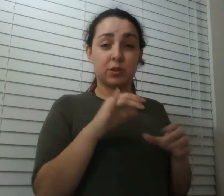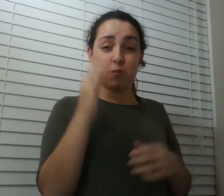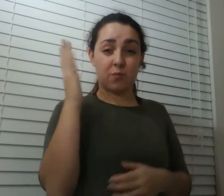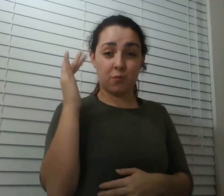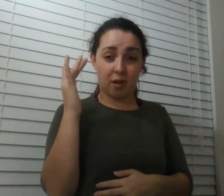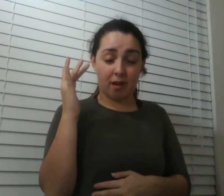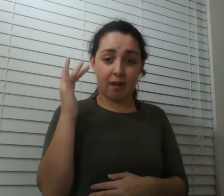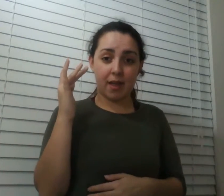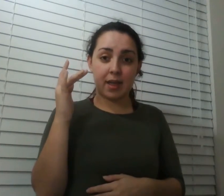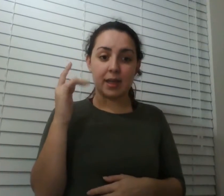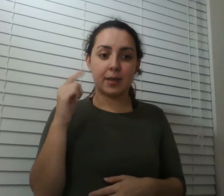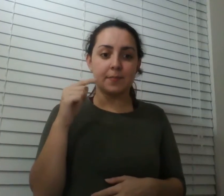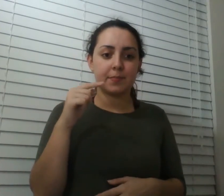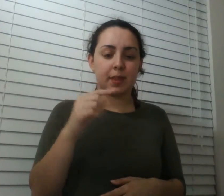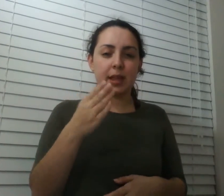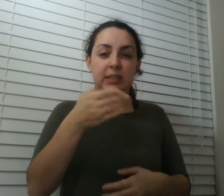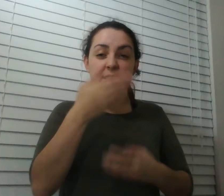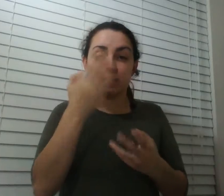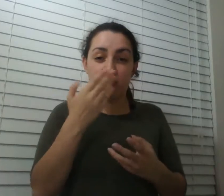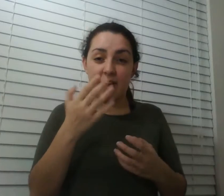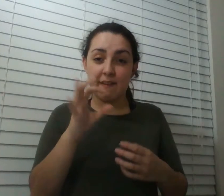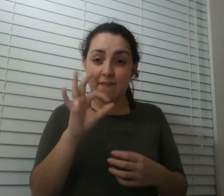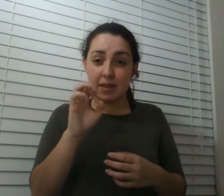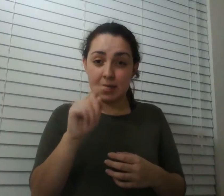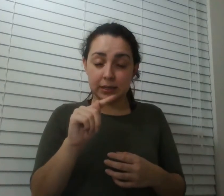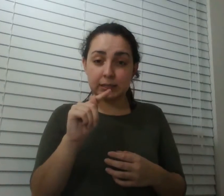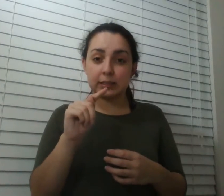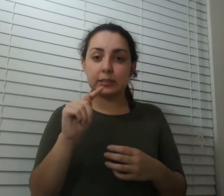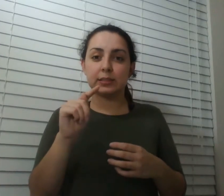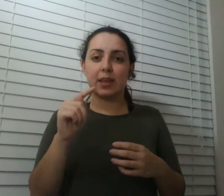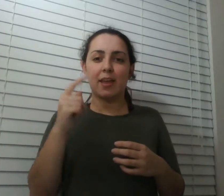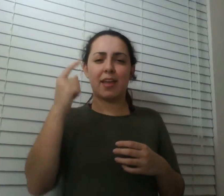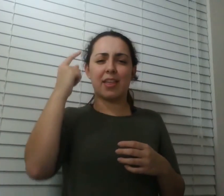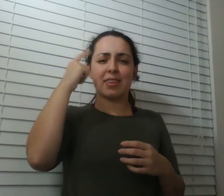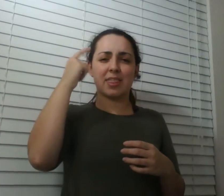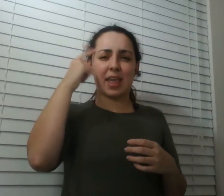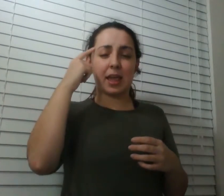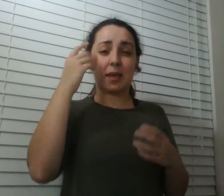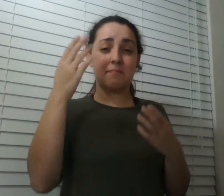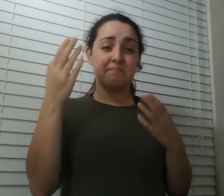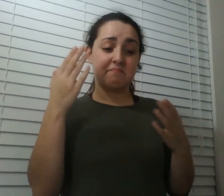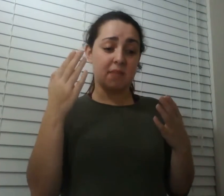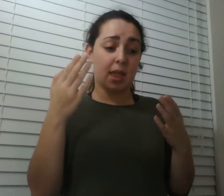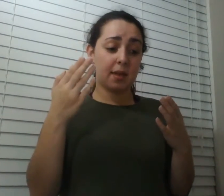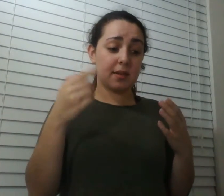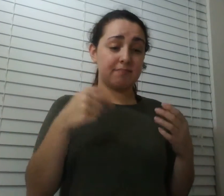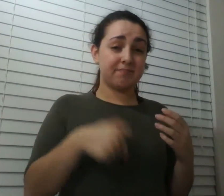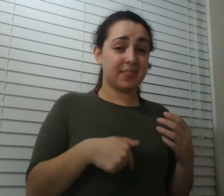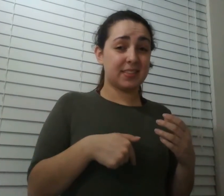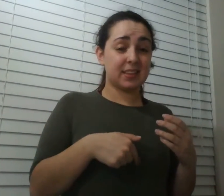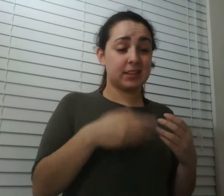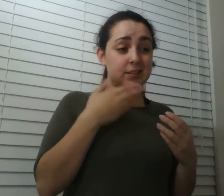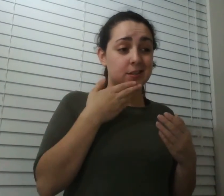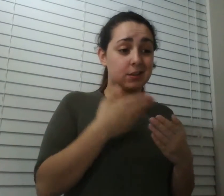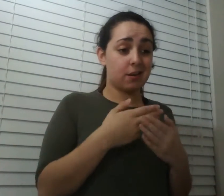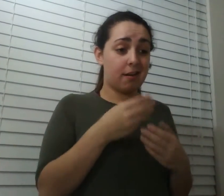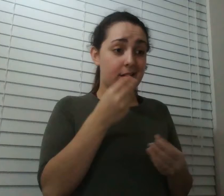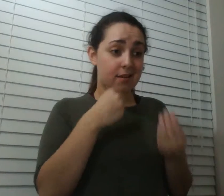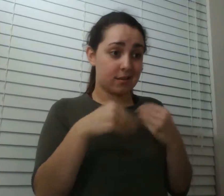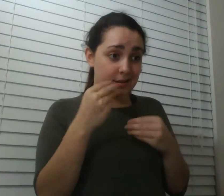that this must be something good to eat without sort of grasping that it was its own self